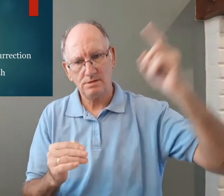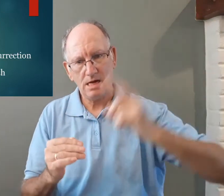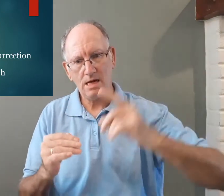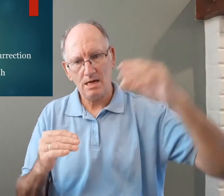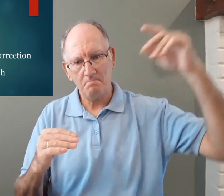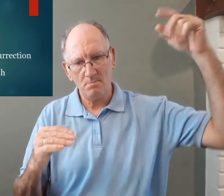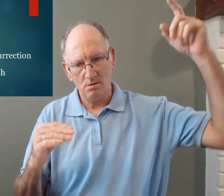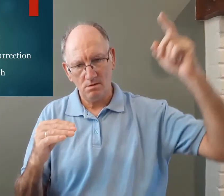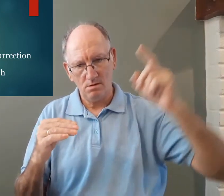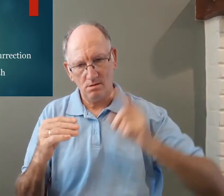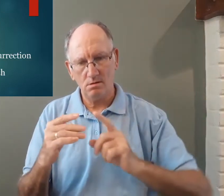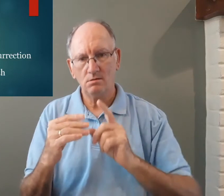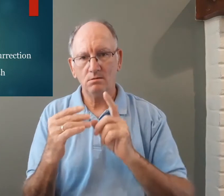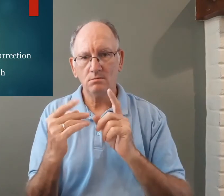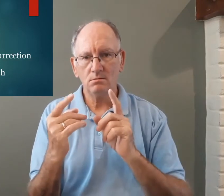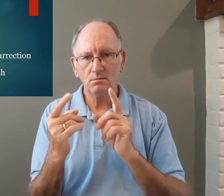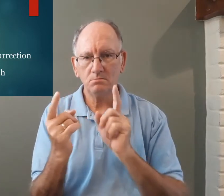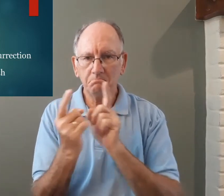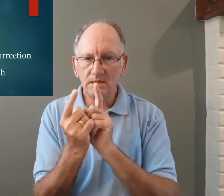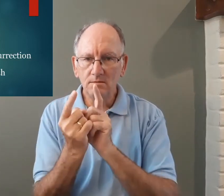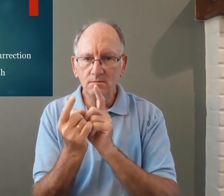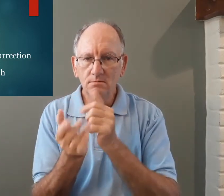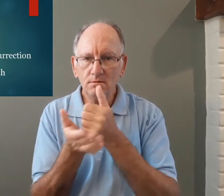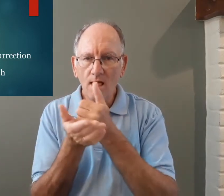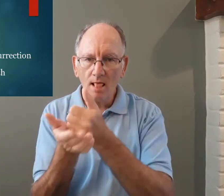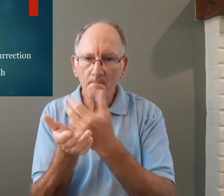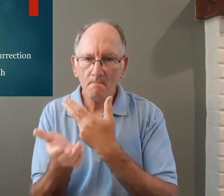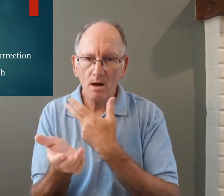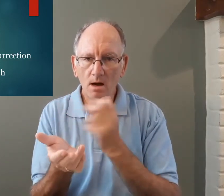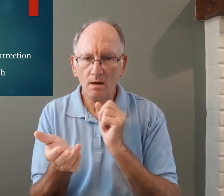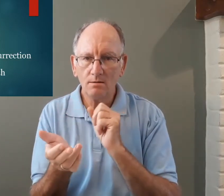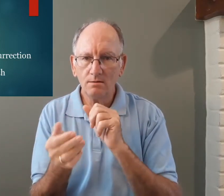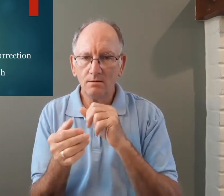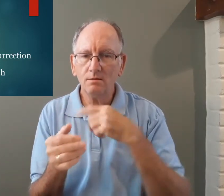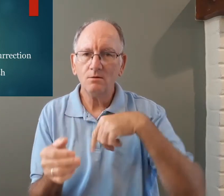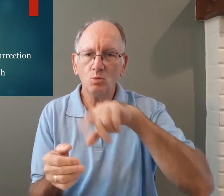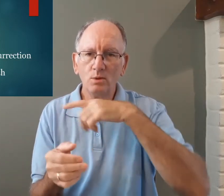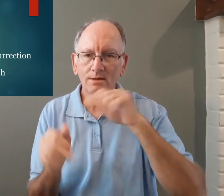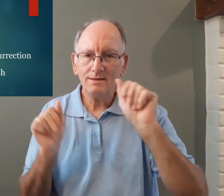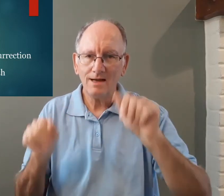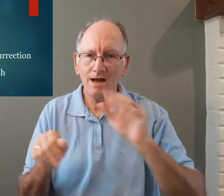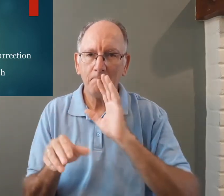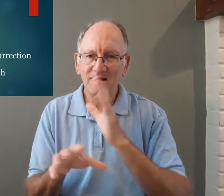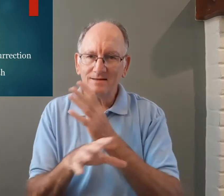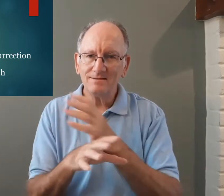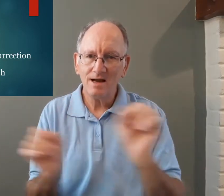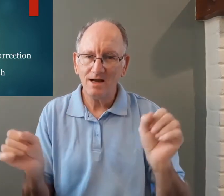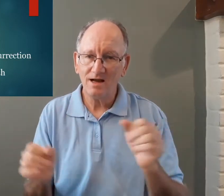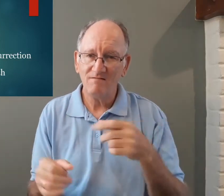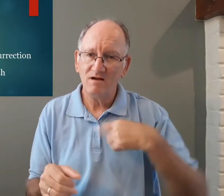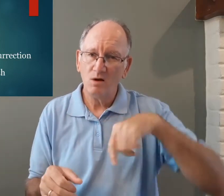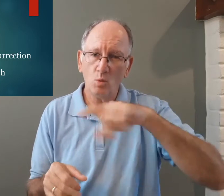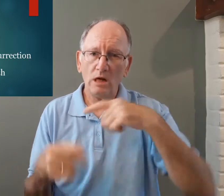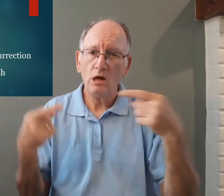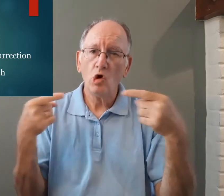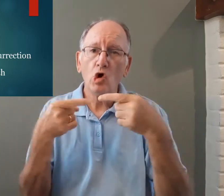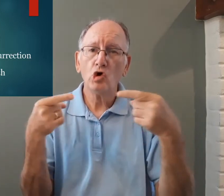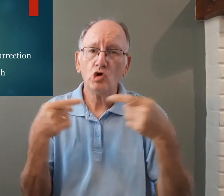but God sent Jesus to come down and meet us where we're at to help us so that we can be saved